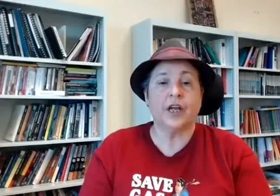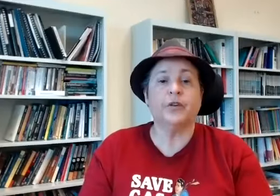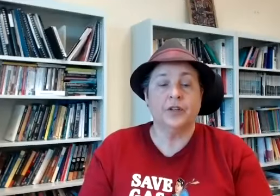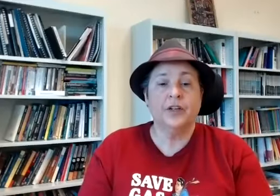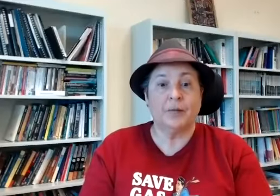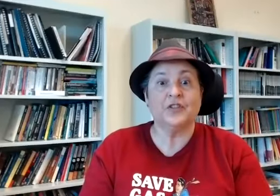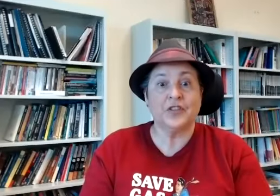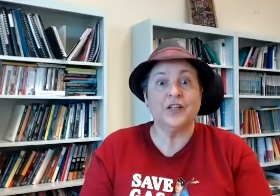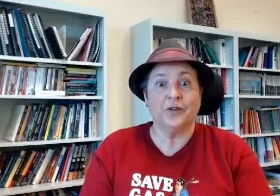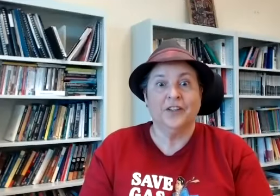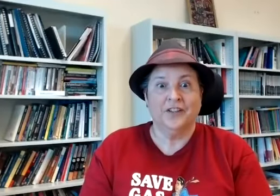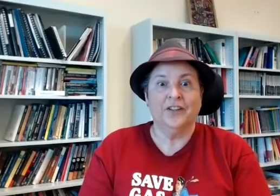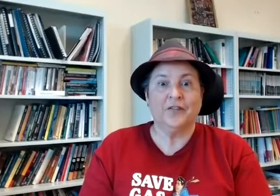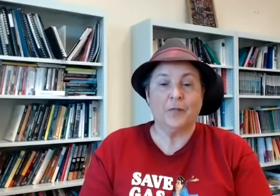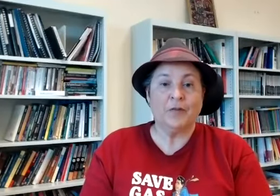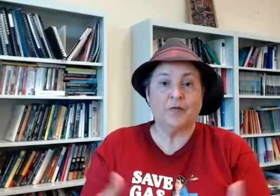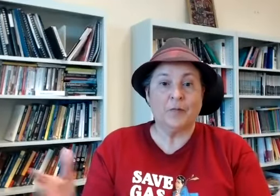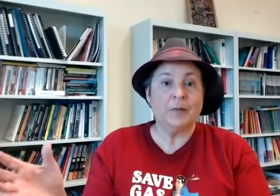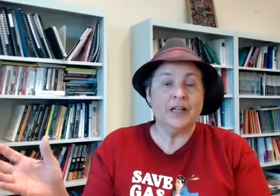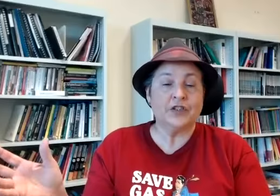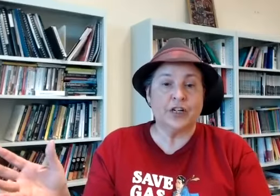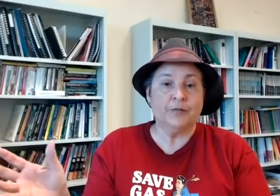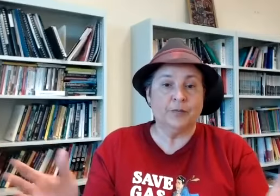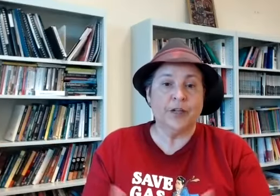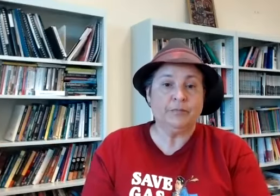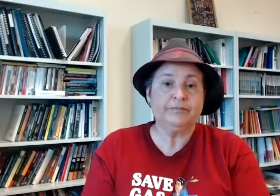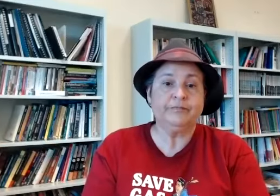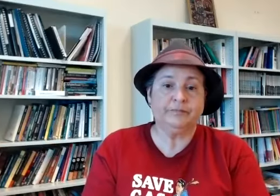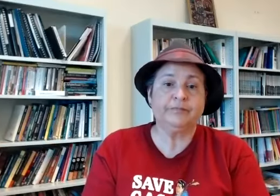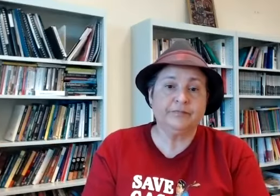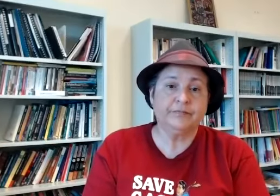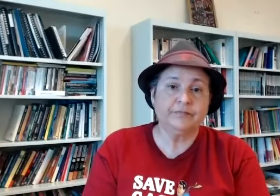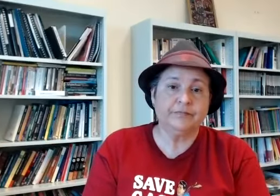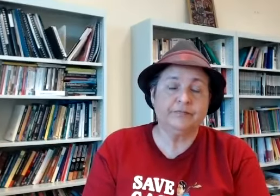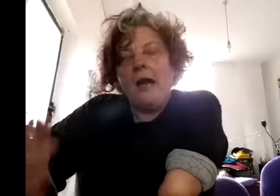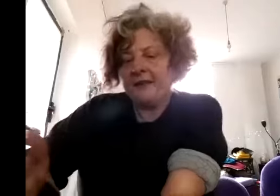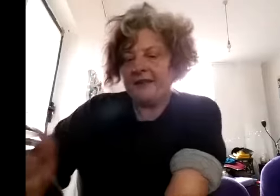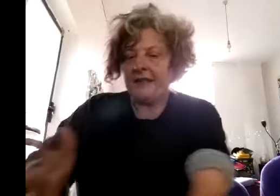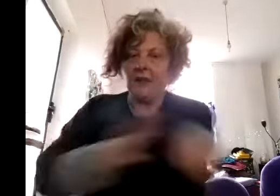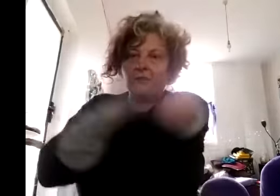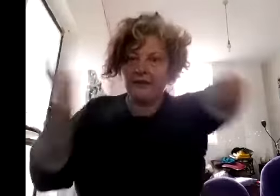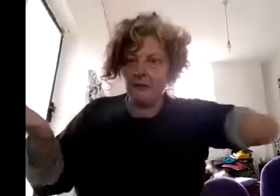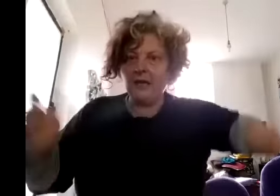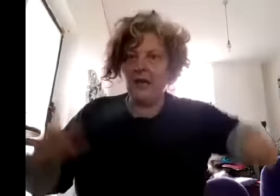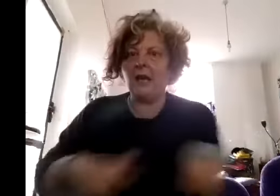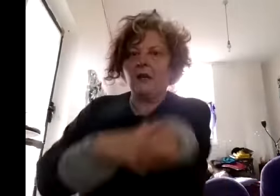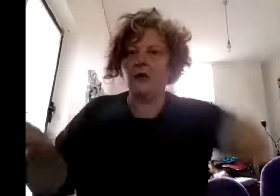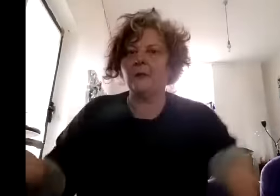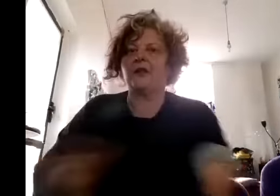come and come and see you yes from the mainstream from yeah now i have to say so here we are a show is over